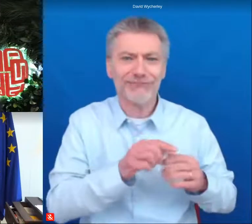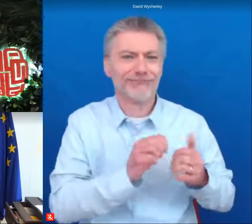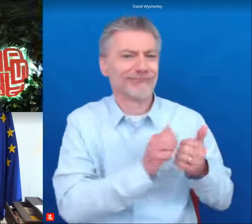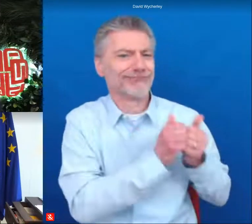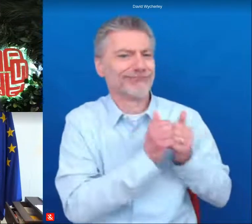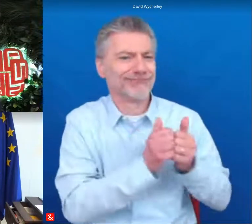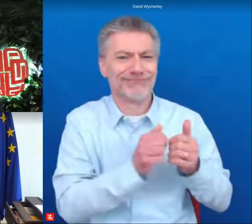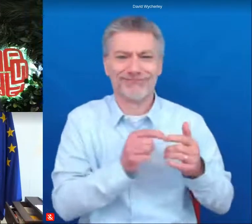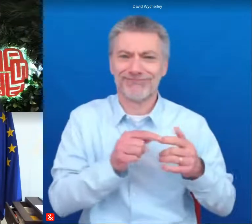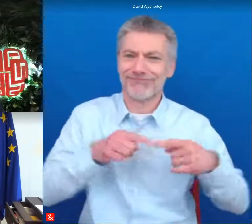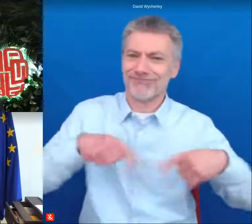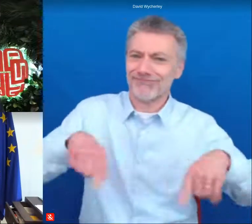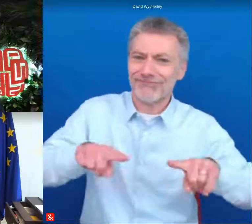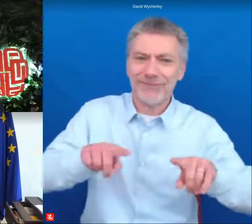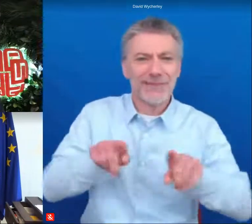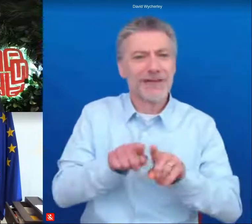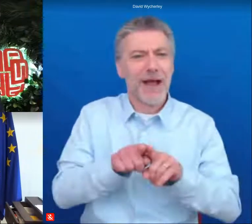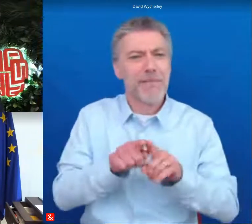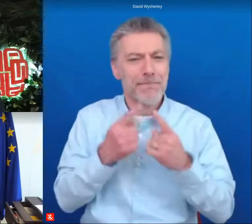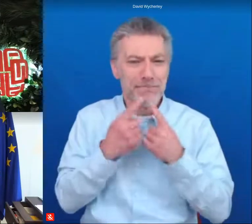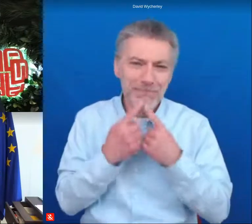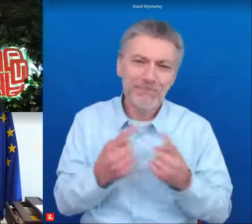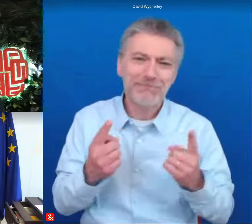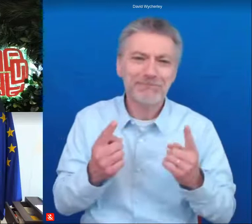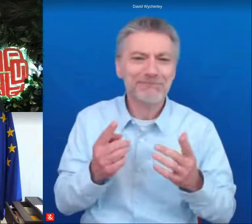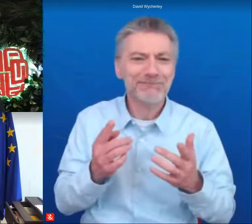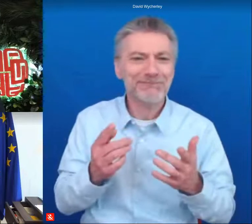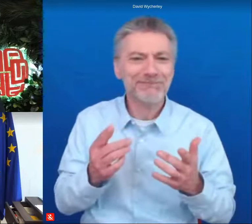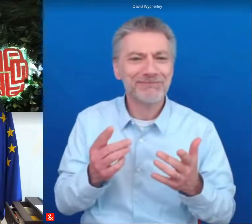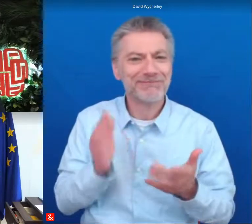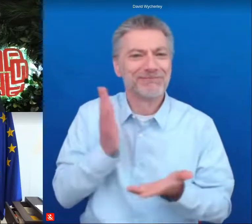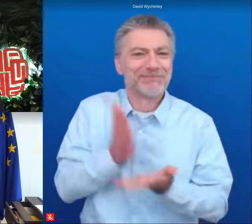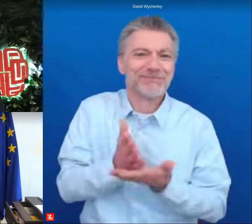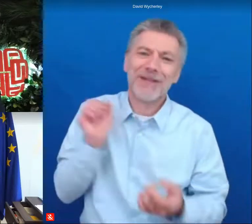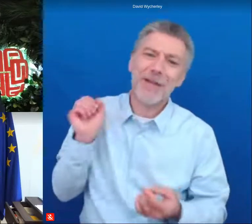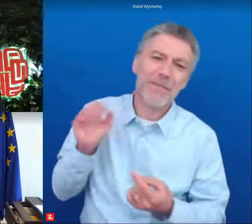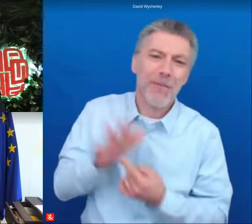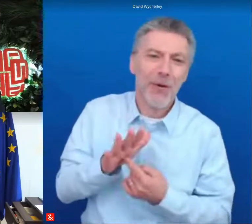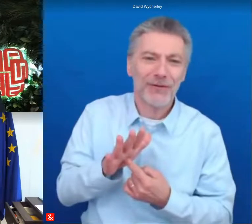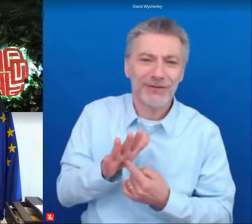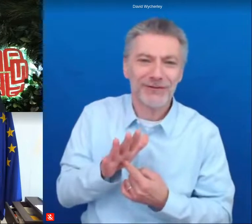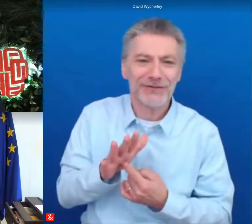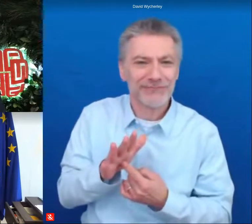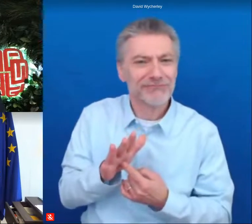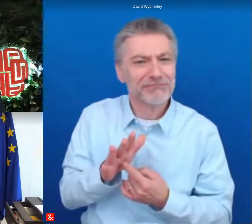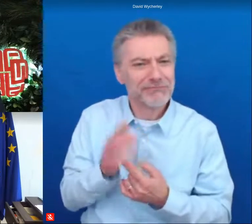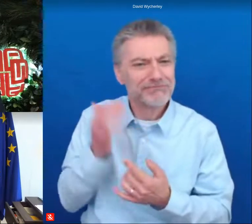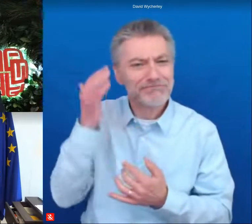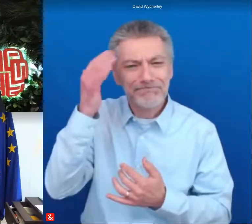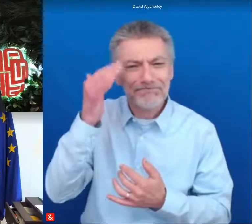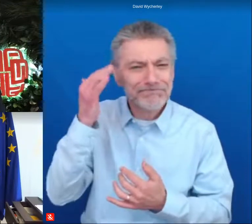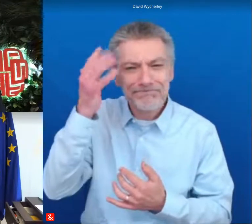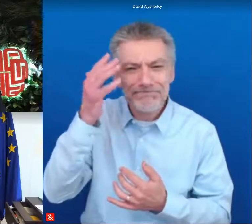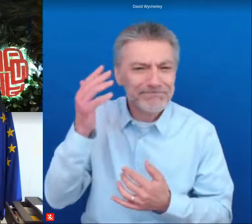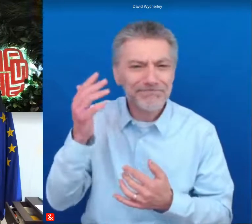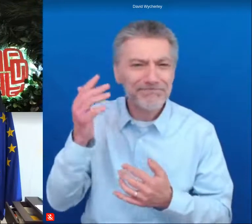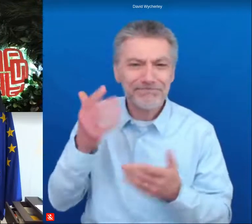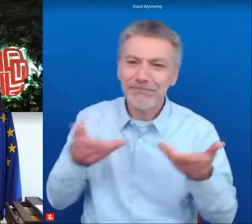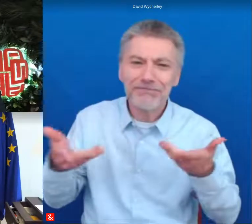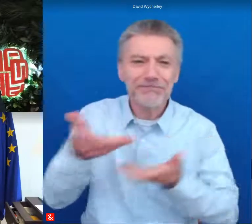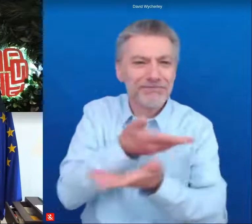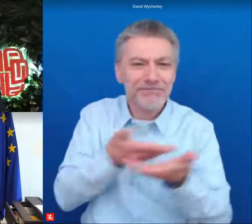mean it's uh i mean it's it's uh it's really a very important uh reflection and a very important debate